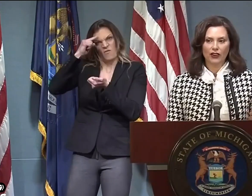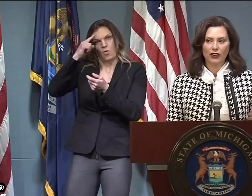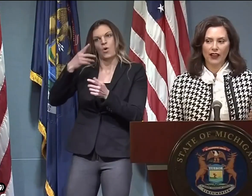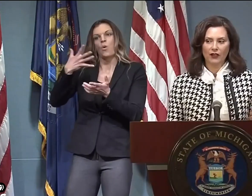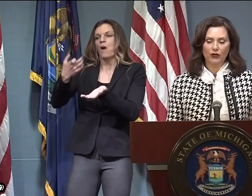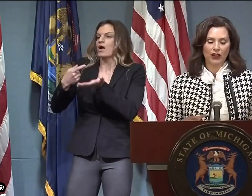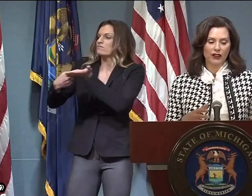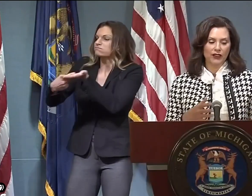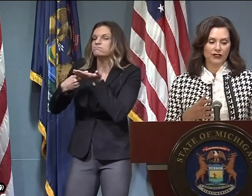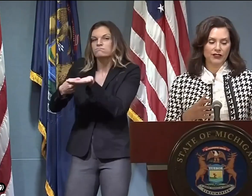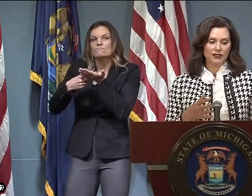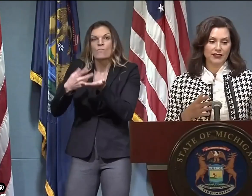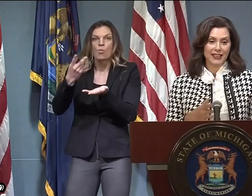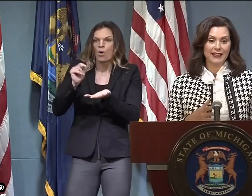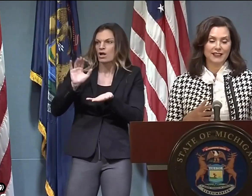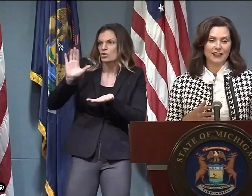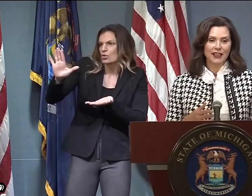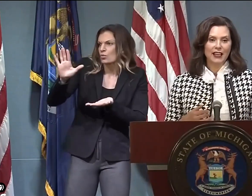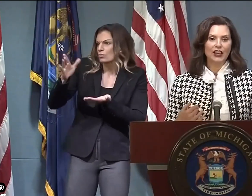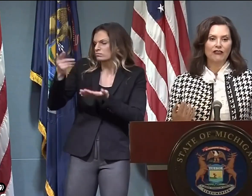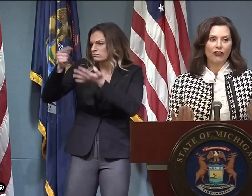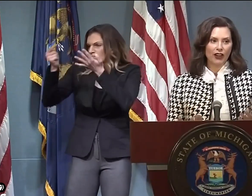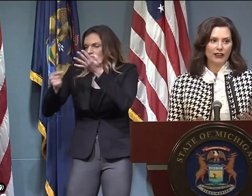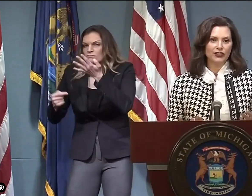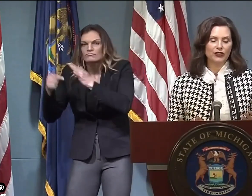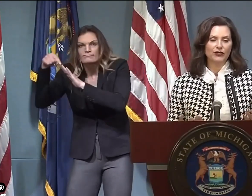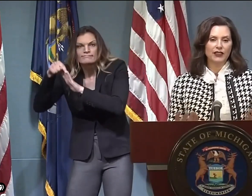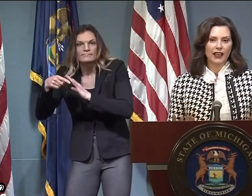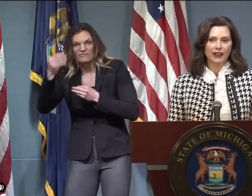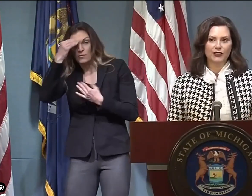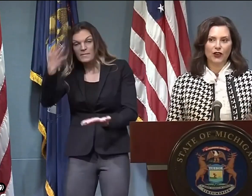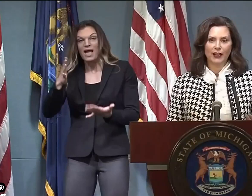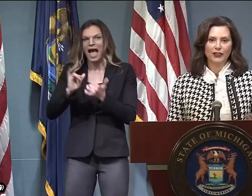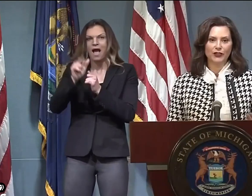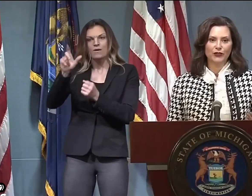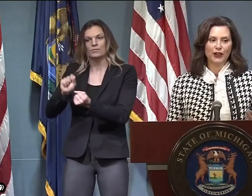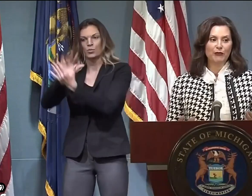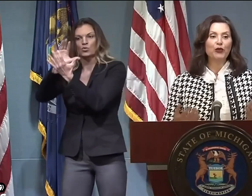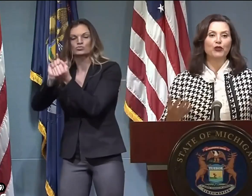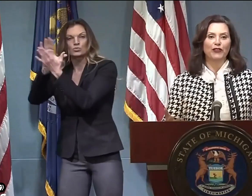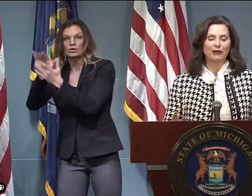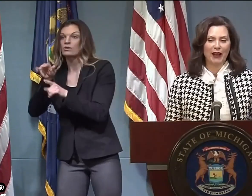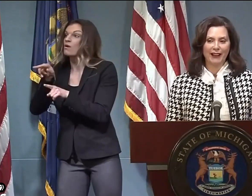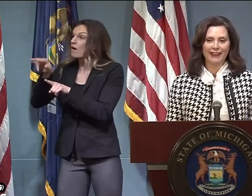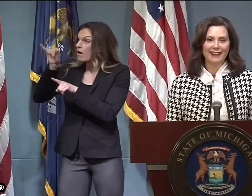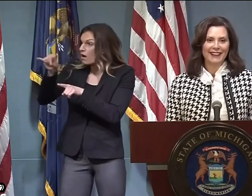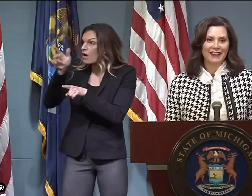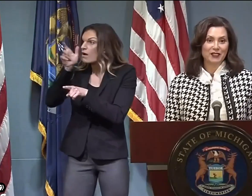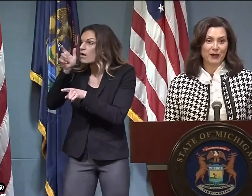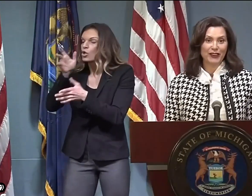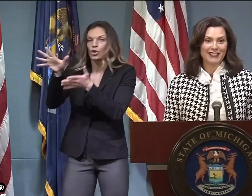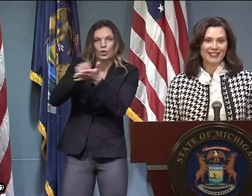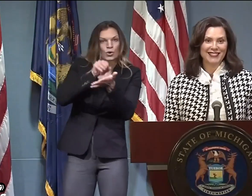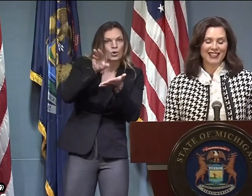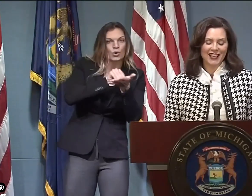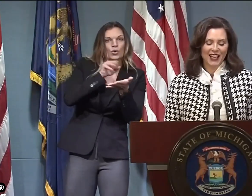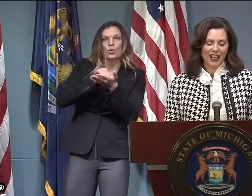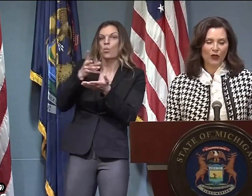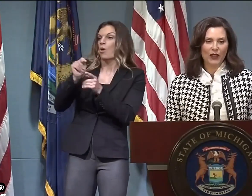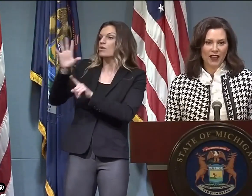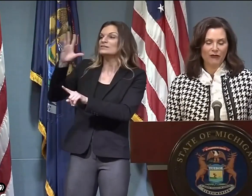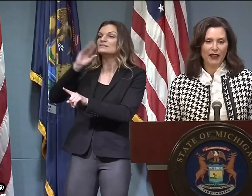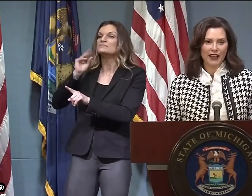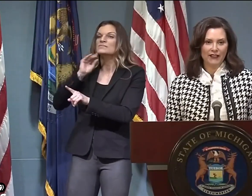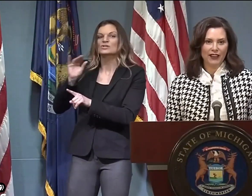best information, help one another and one another's states confront issues and try to improve